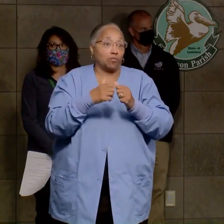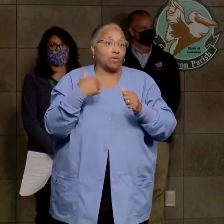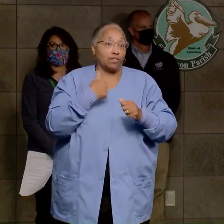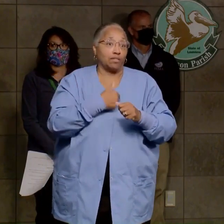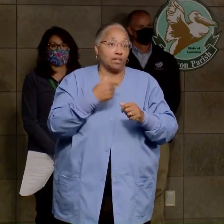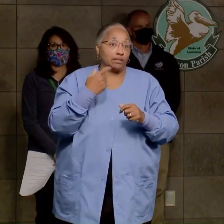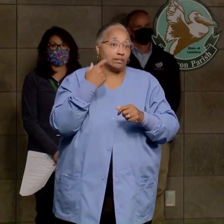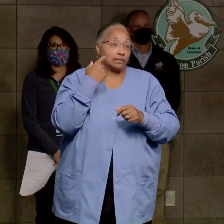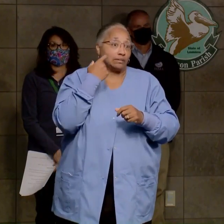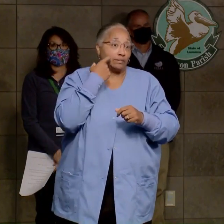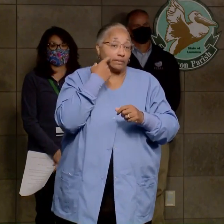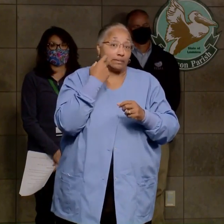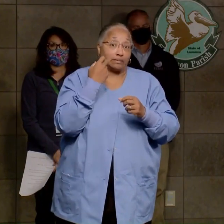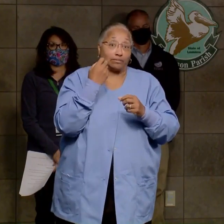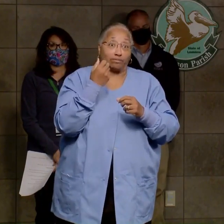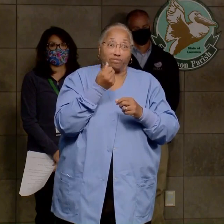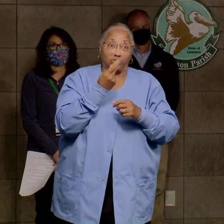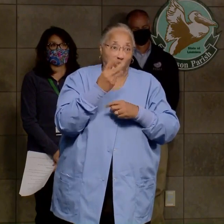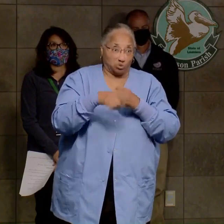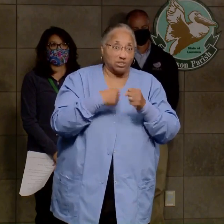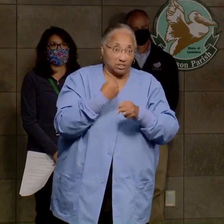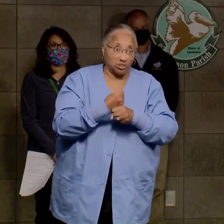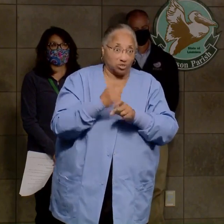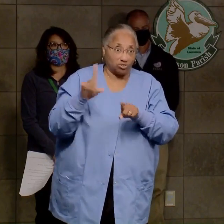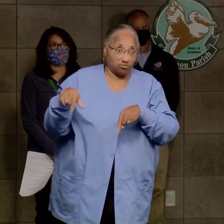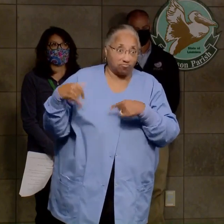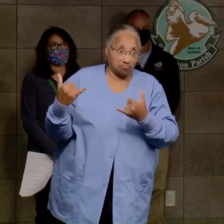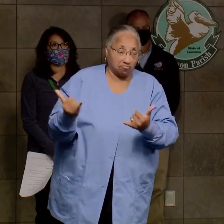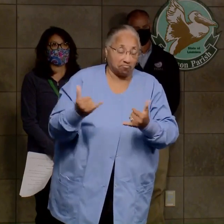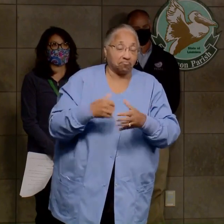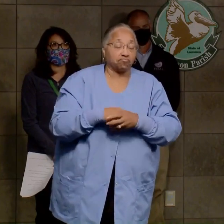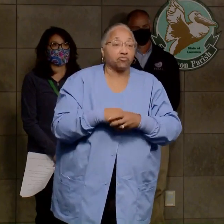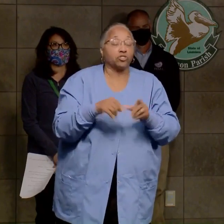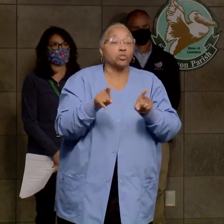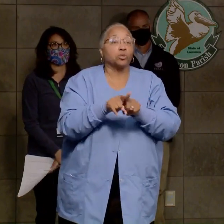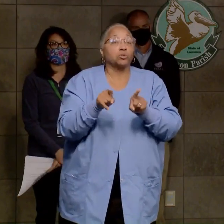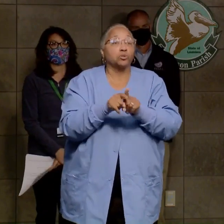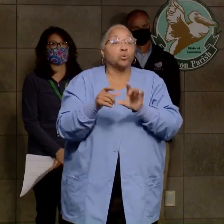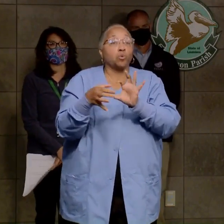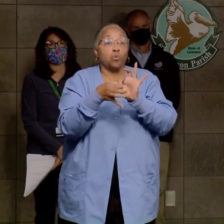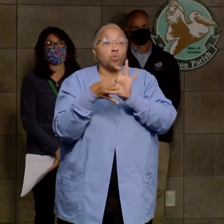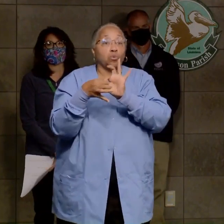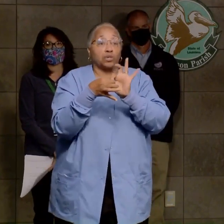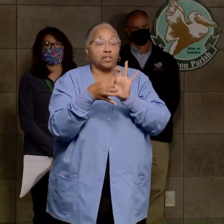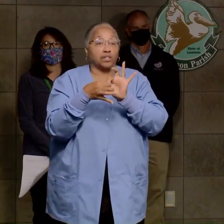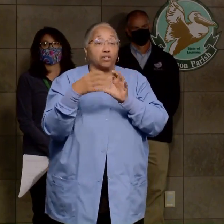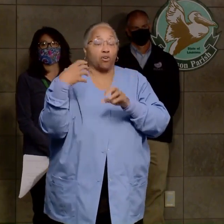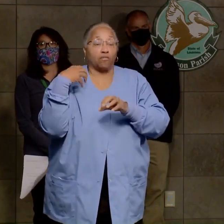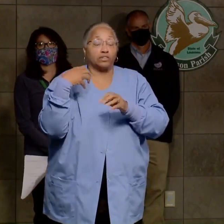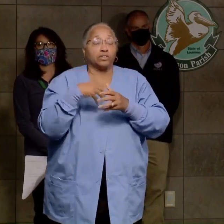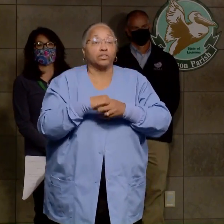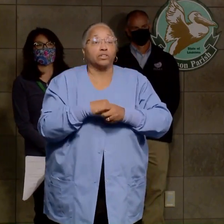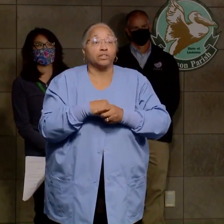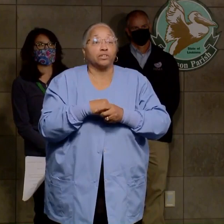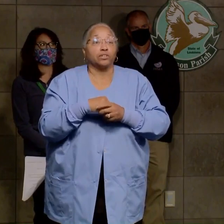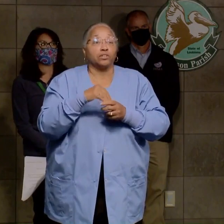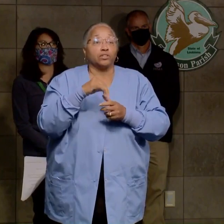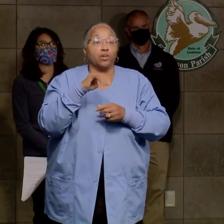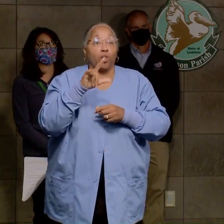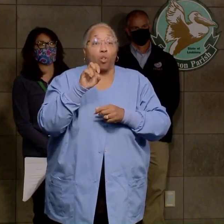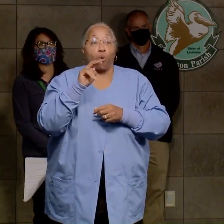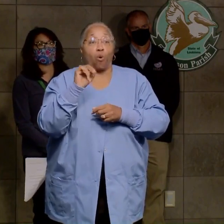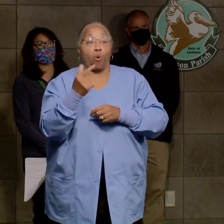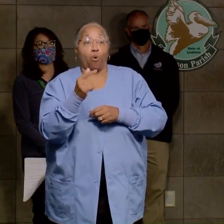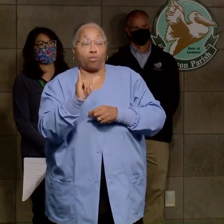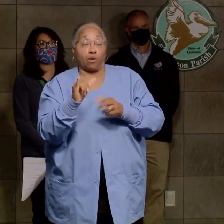really over the last number of years, and also the coordinating officer, John Long, who's been